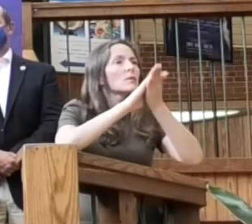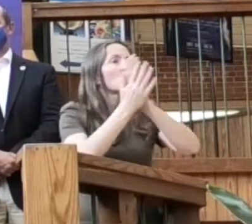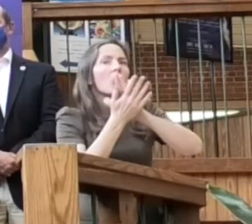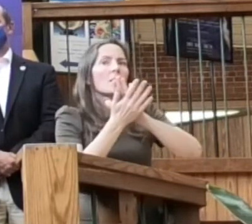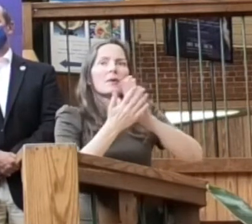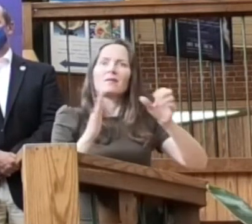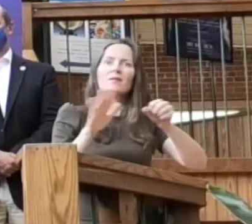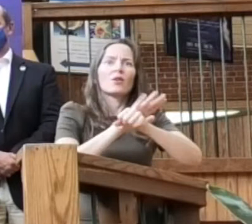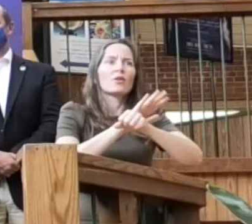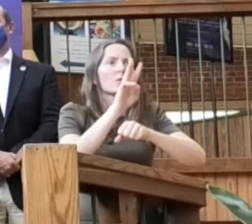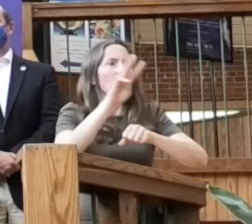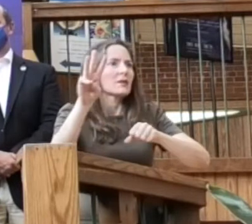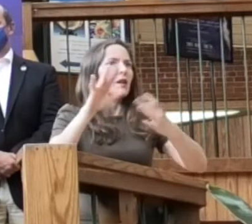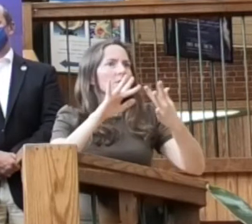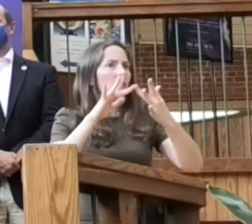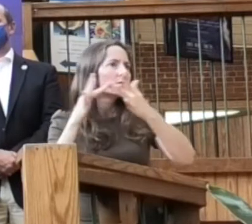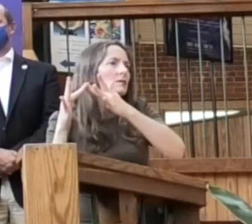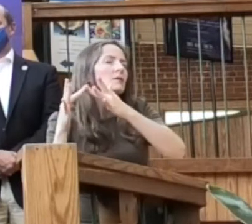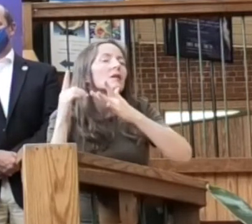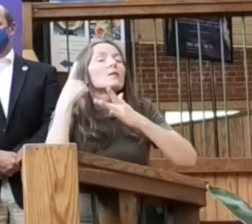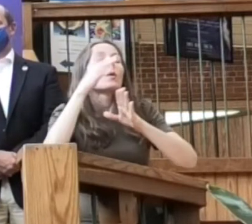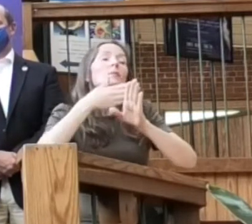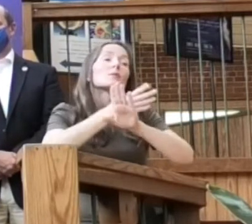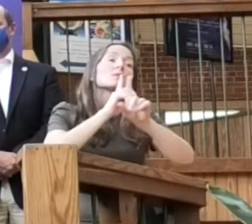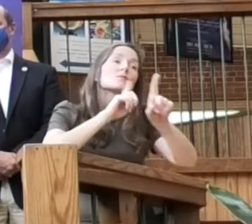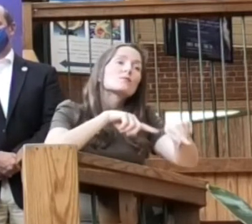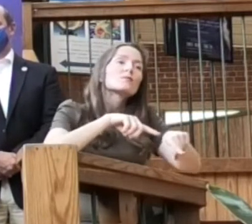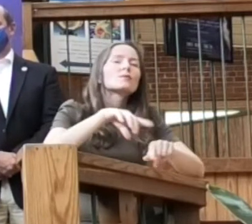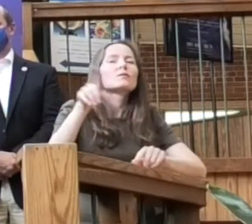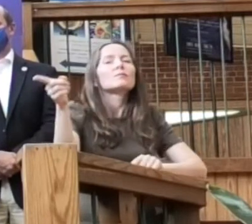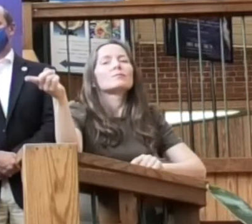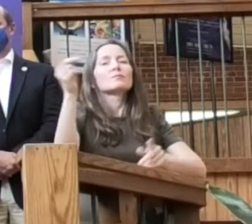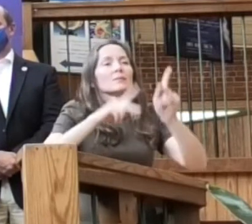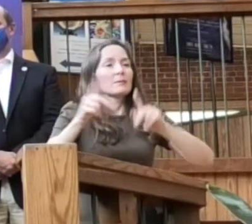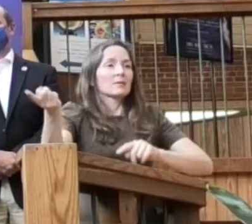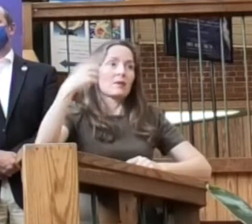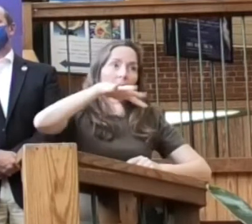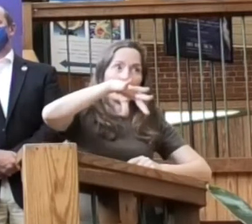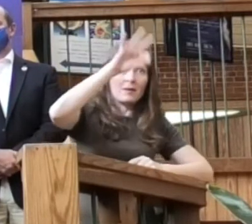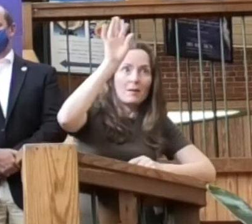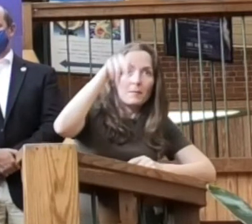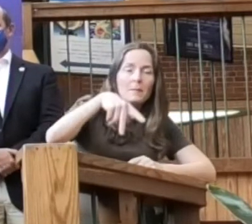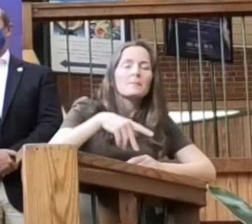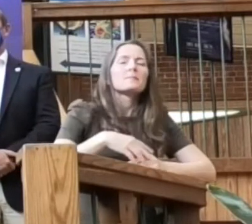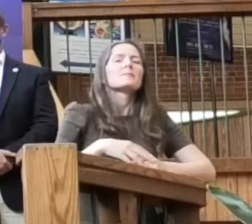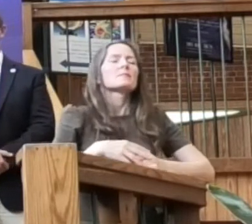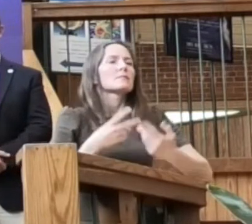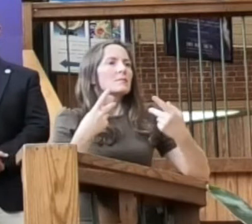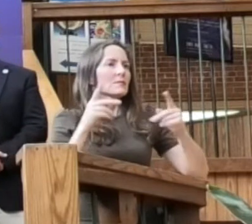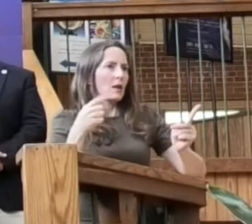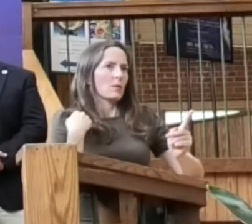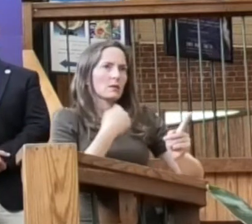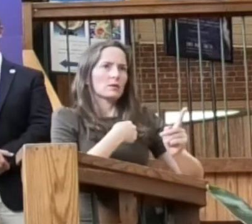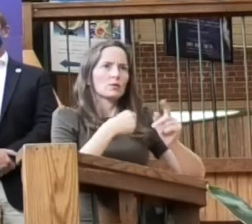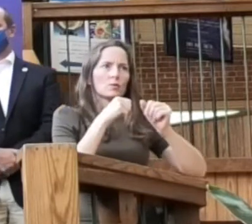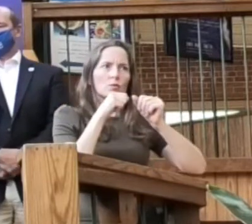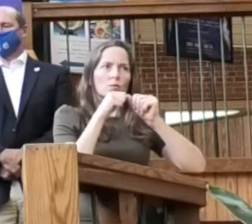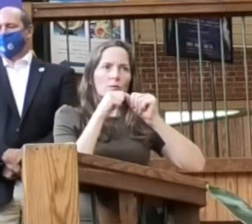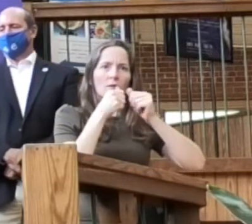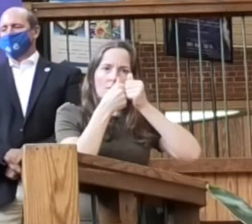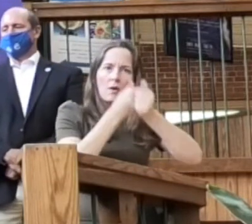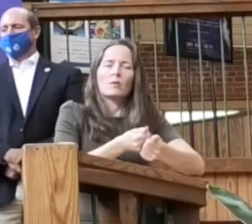for pre-ordering and pickup, which enabled us to continue with the social distancing guideline